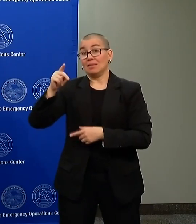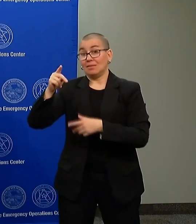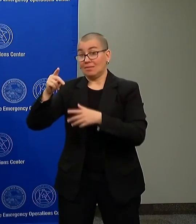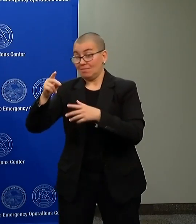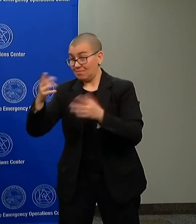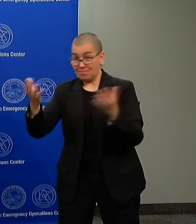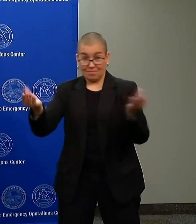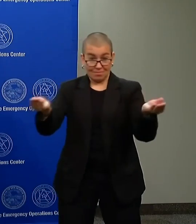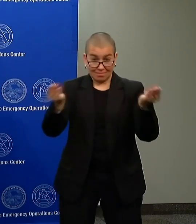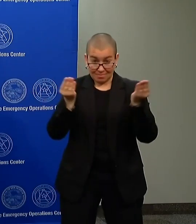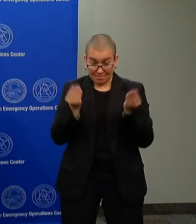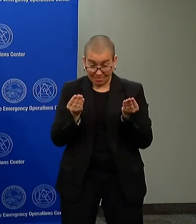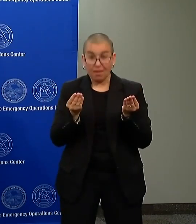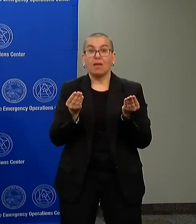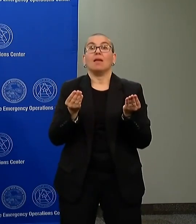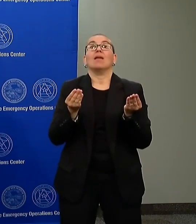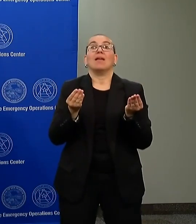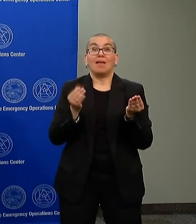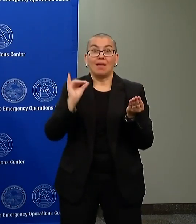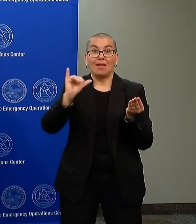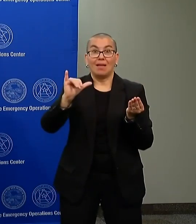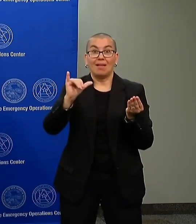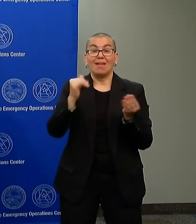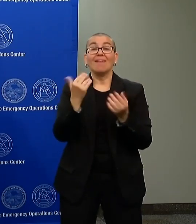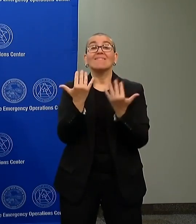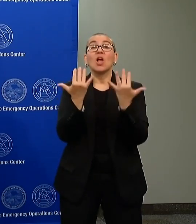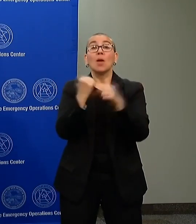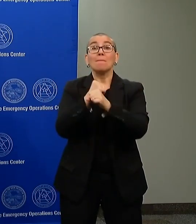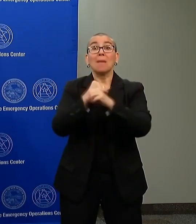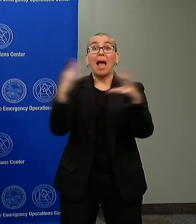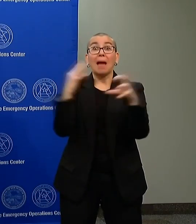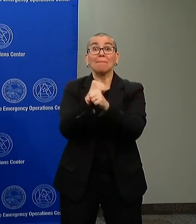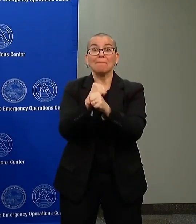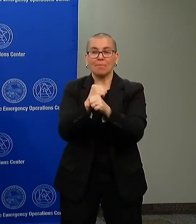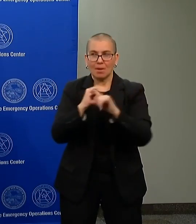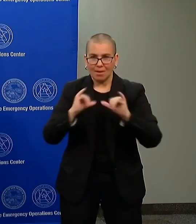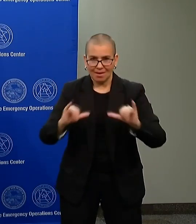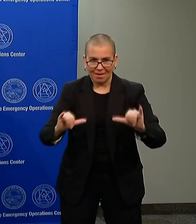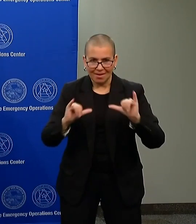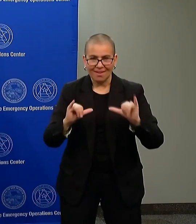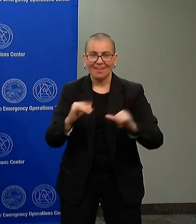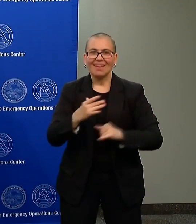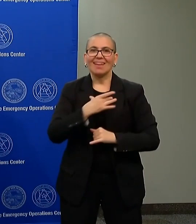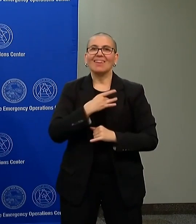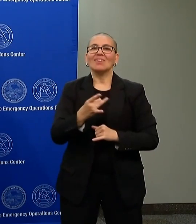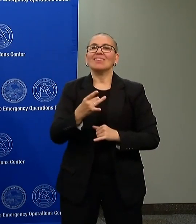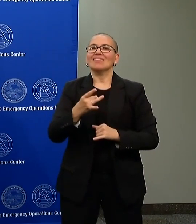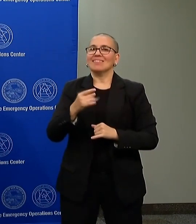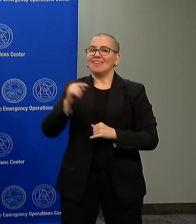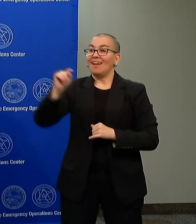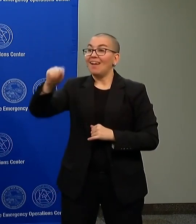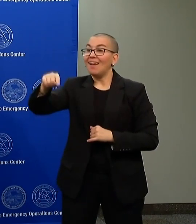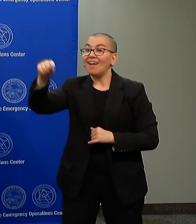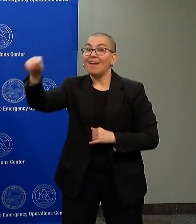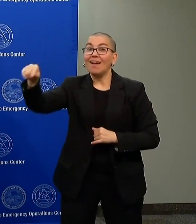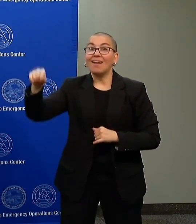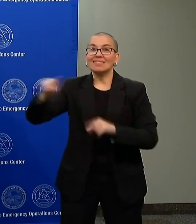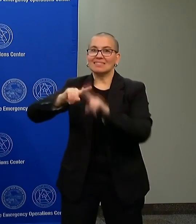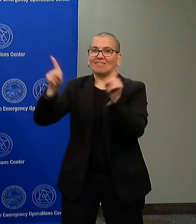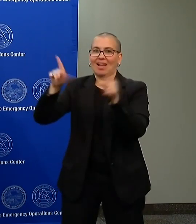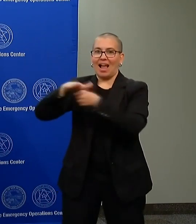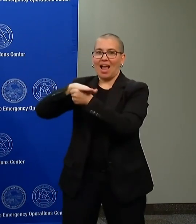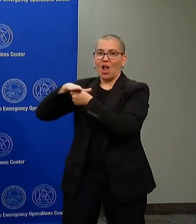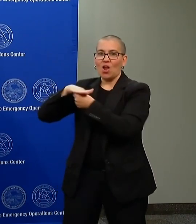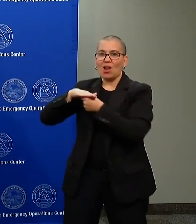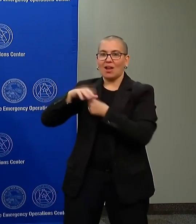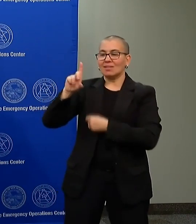done throughout the metro area that we actually have, we're going to have to tap into Washington, Dakota, Anoka County also, because we understand